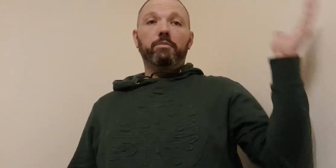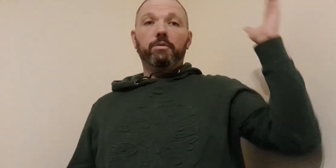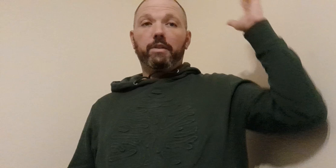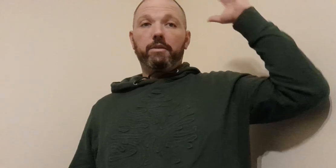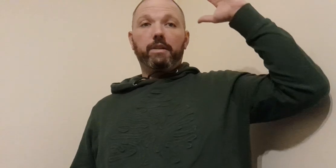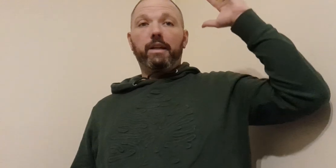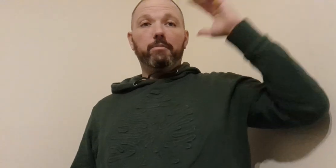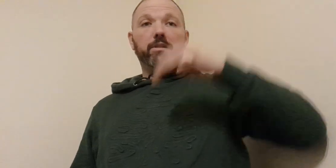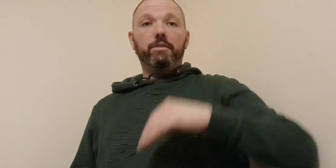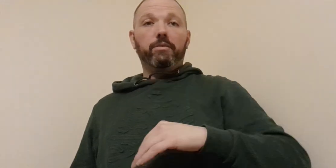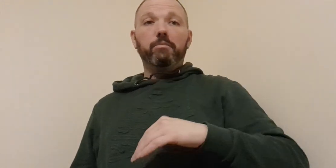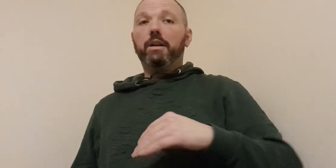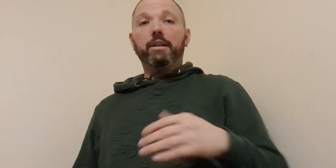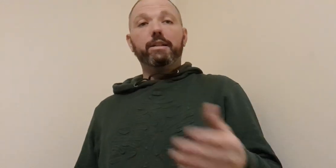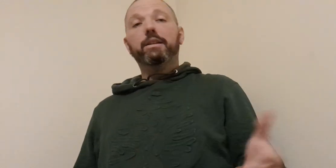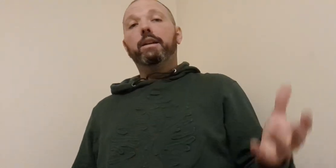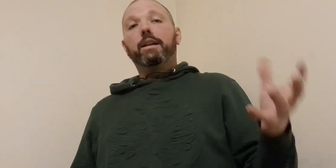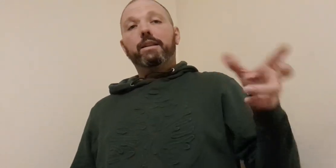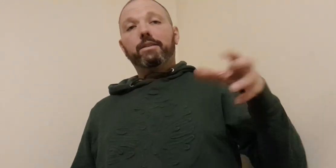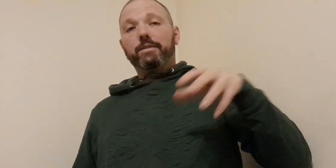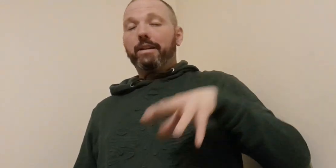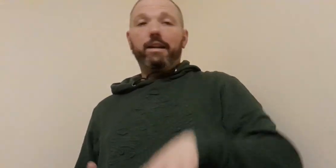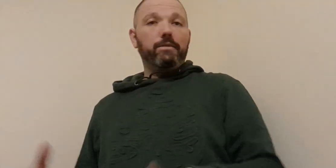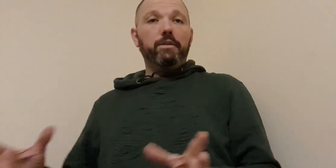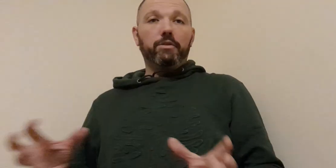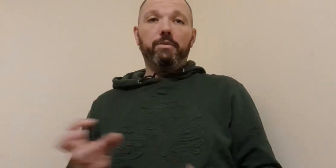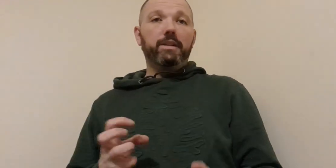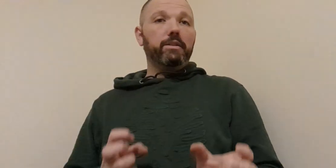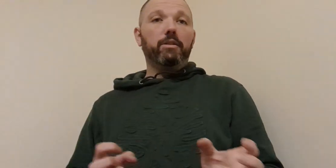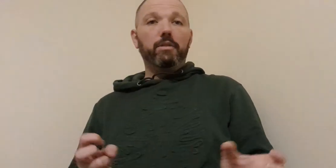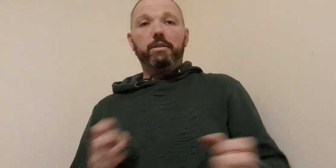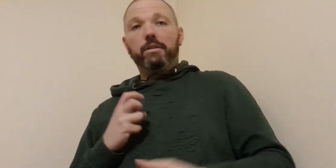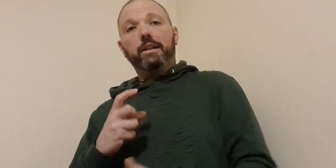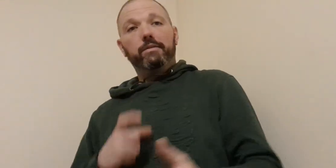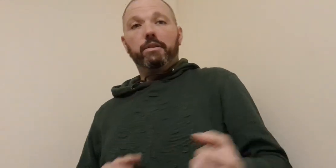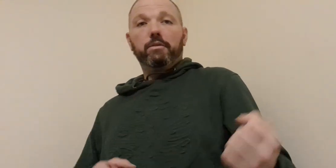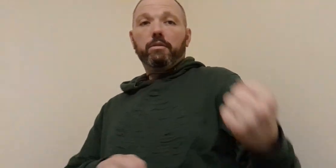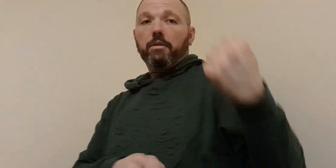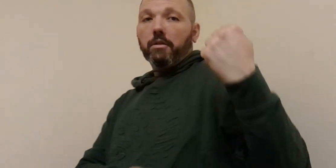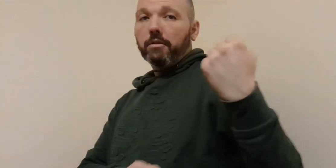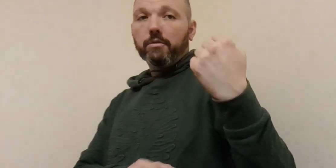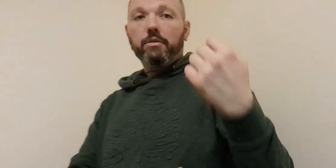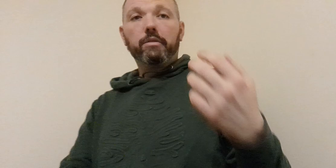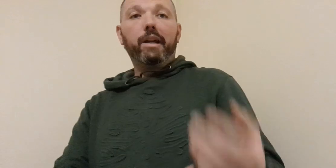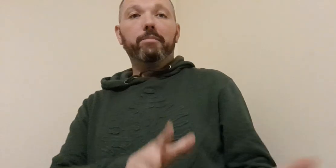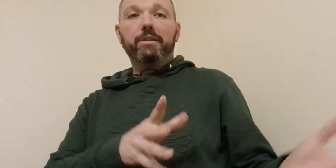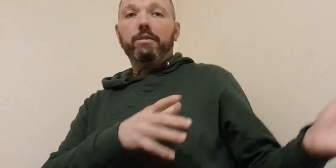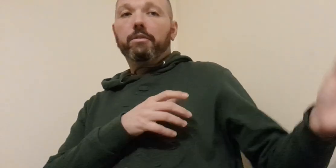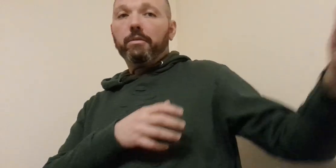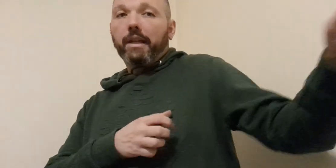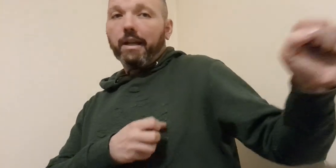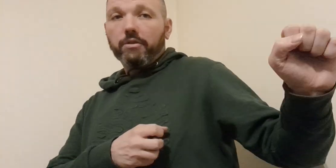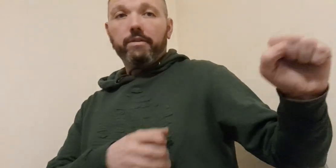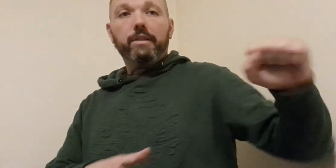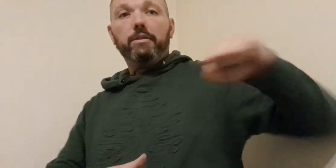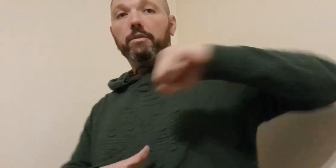remove like the helmet like go from behind there's a lot of like a shuai jiao like going kind of like a underhook grabs like catches like a